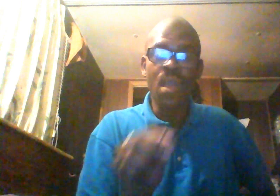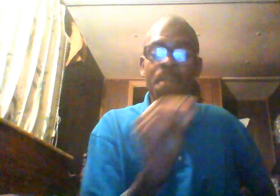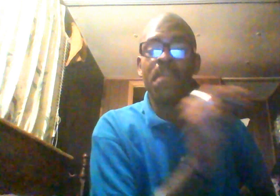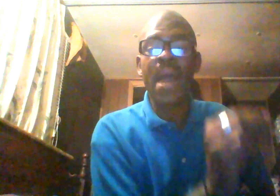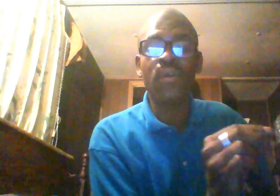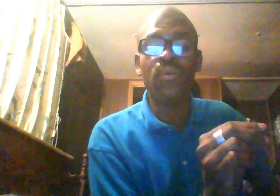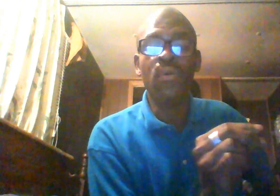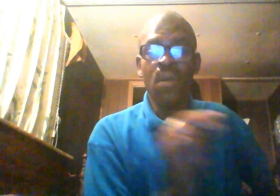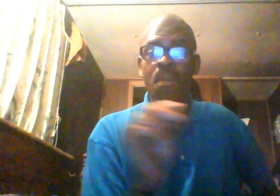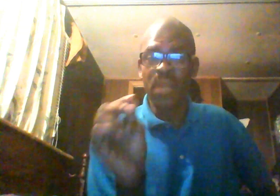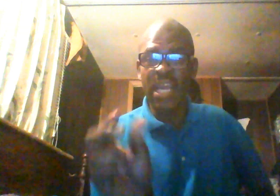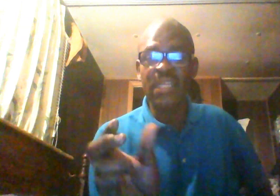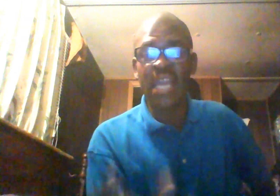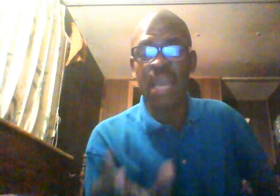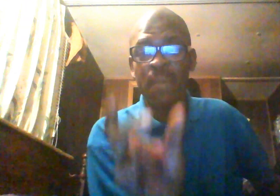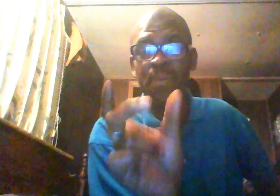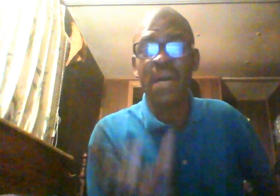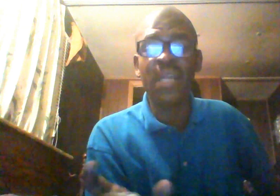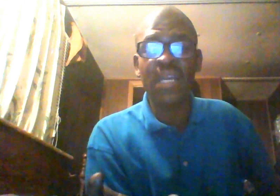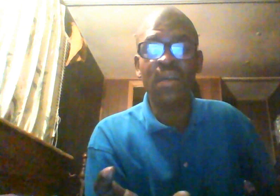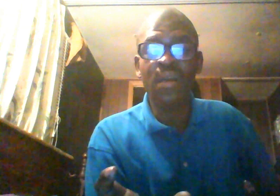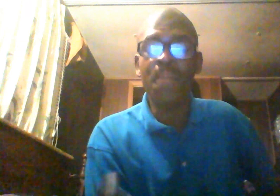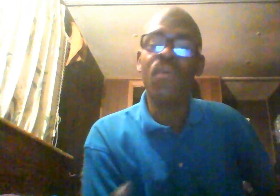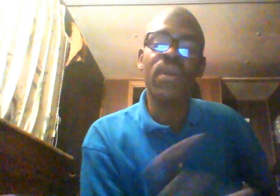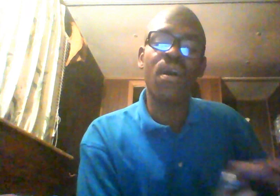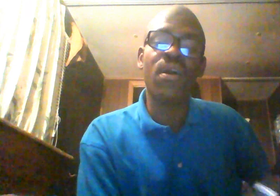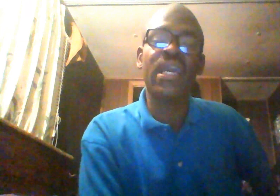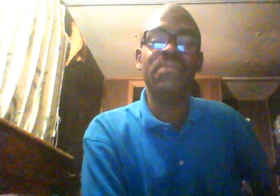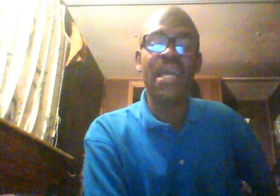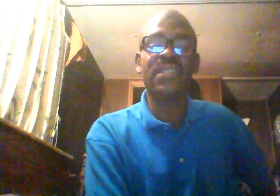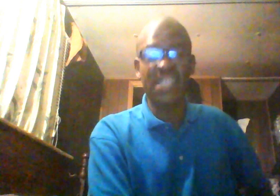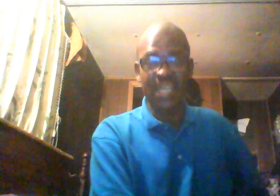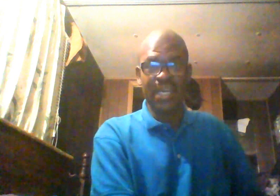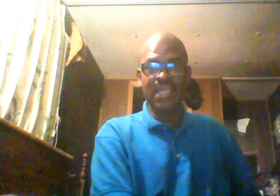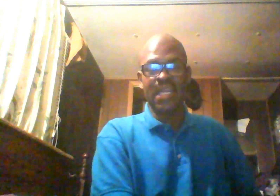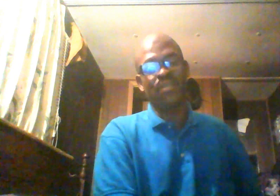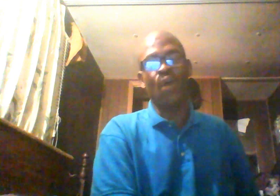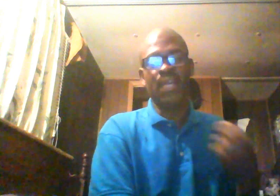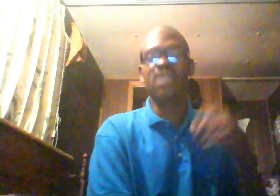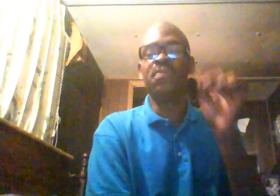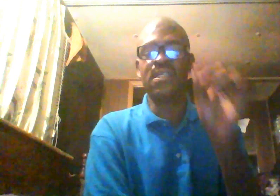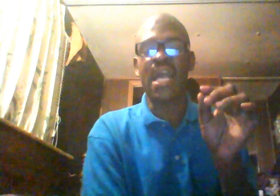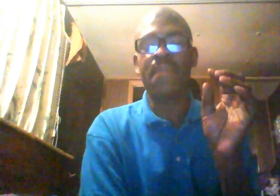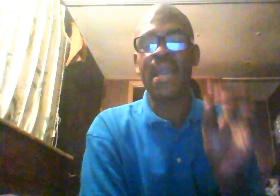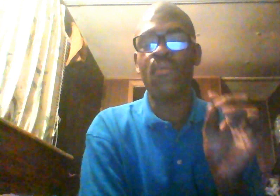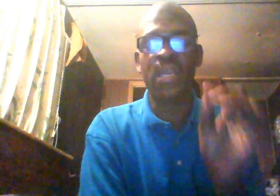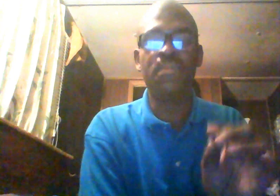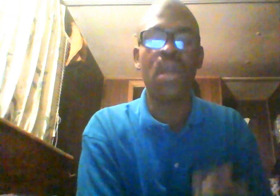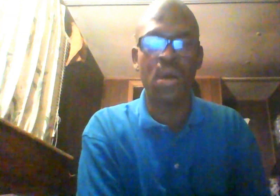But, Michael played the game in public. But, when it all came down to the end. And, they was like, okay, let's put this guy back where he belongs.